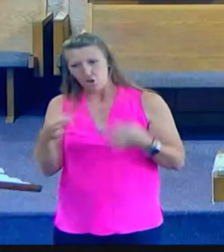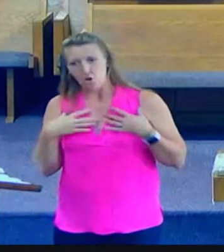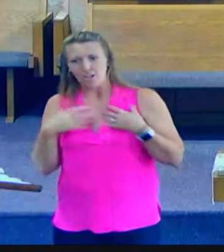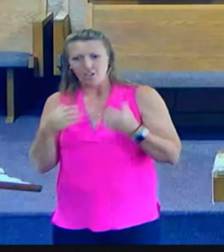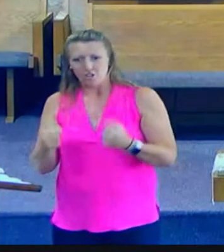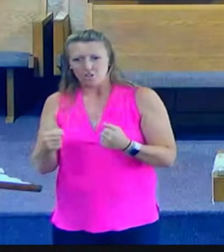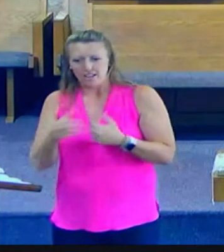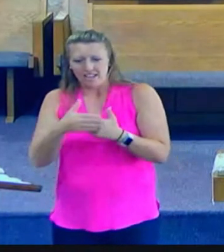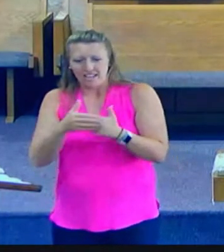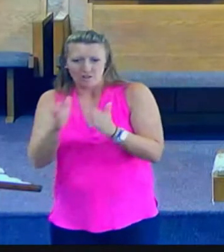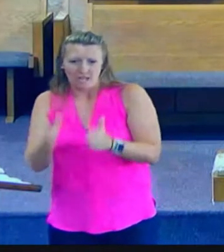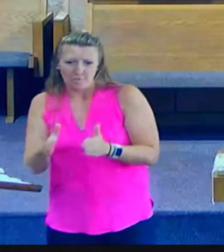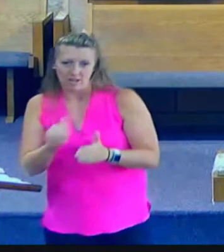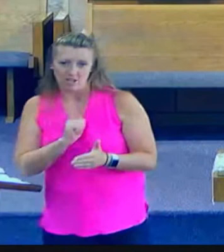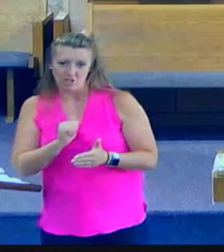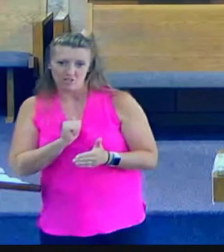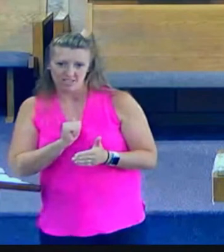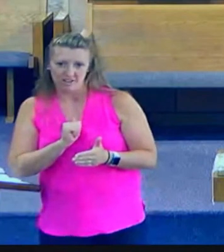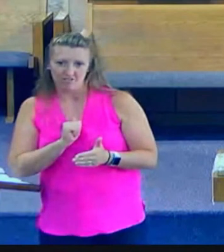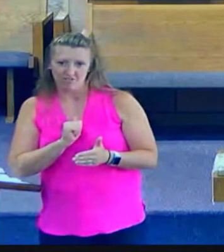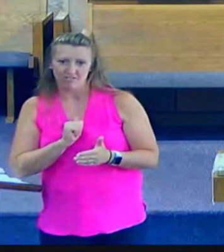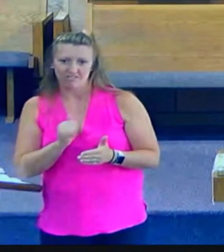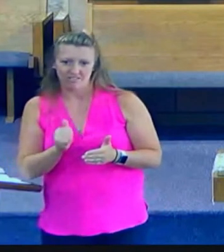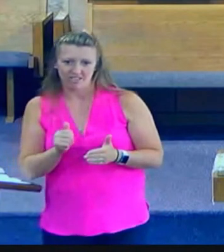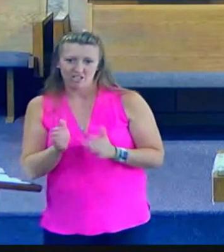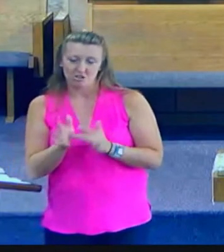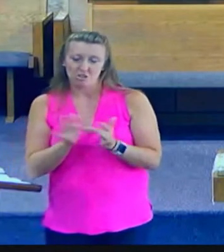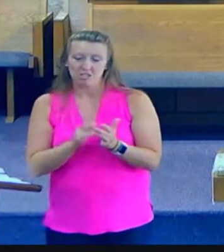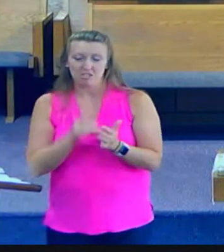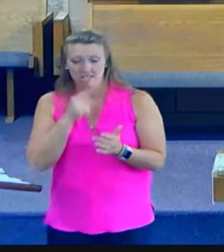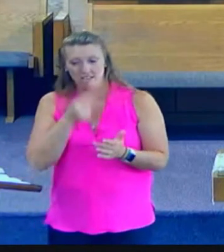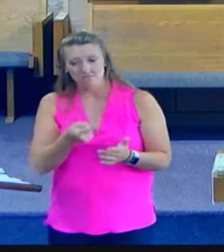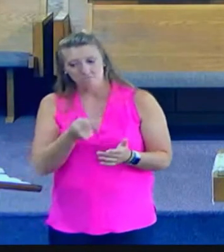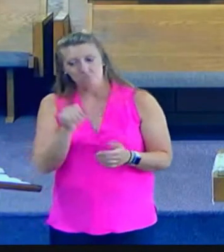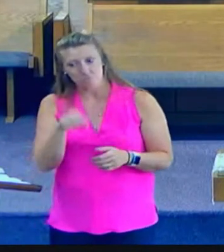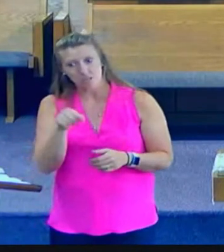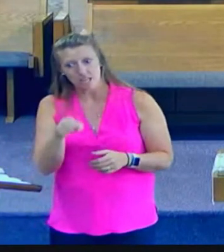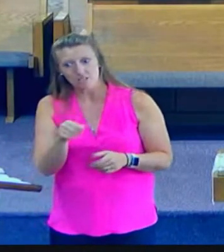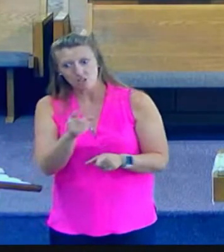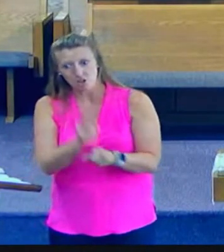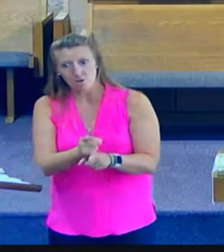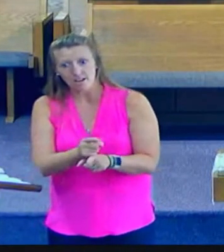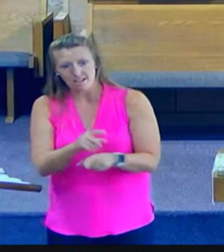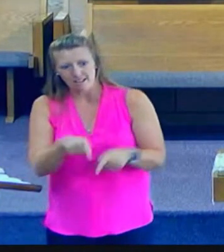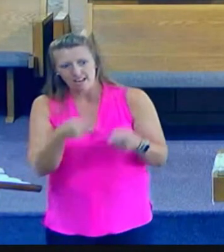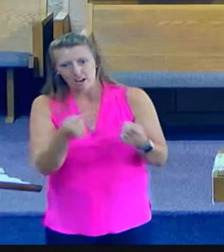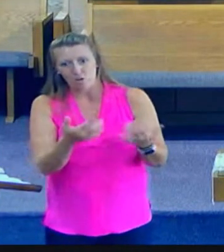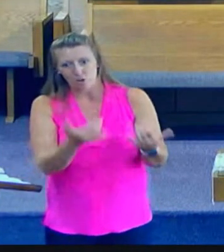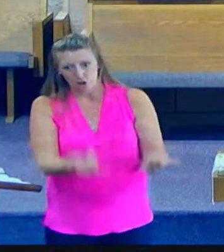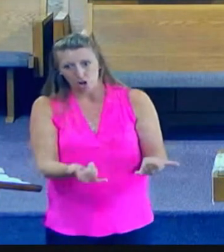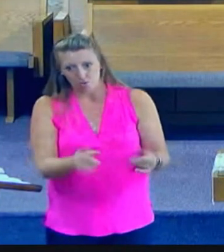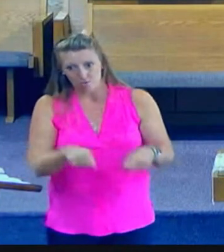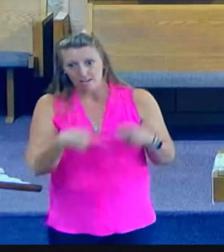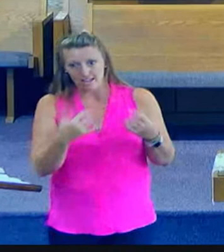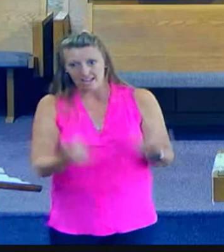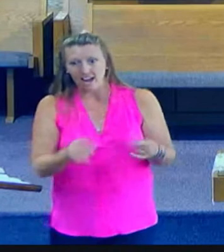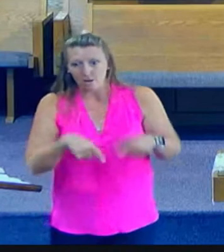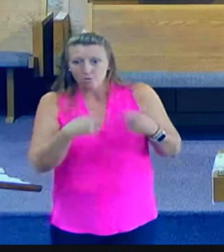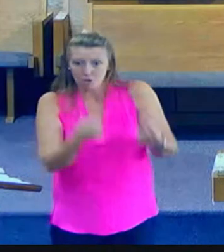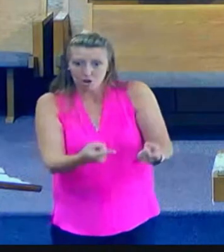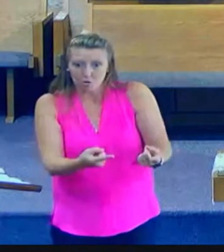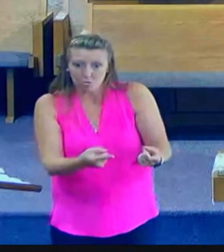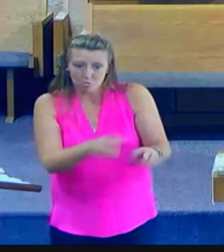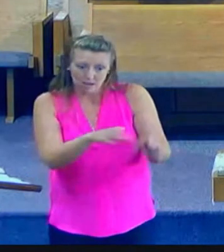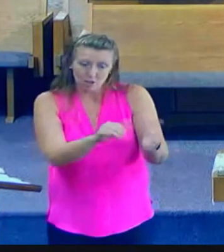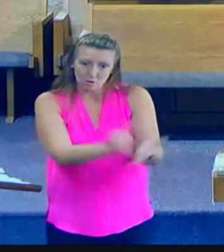stump Jesus, because he was the expert, right, to make Jesus look poor. But he couldn't. So to save face, he says, well,